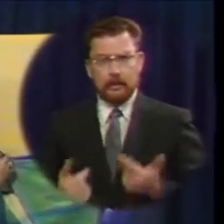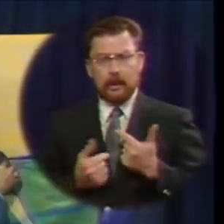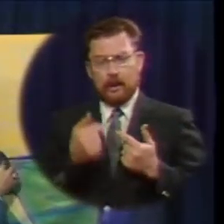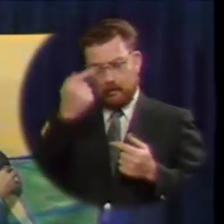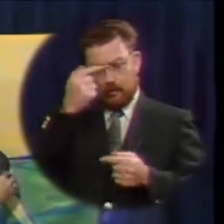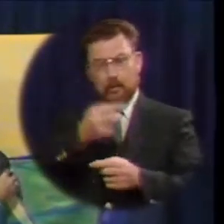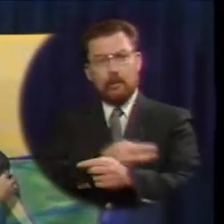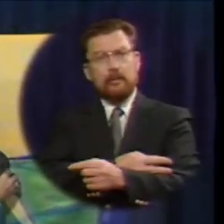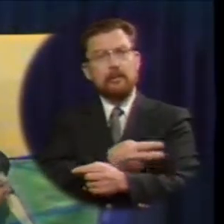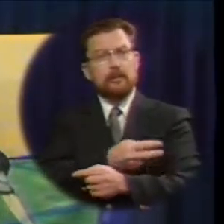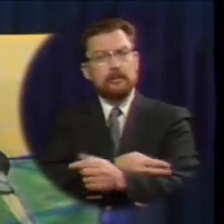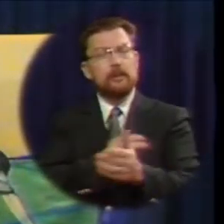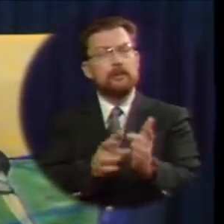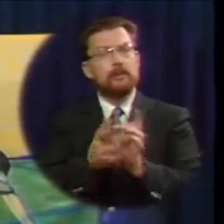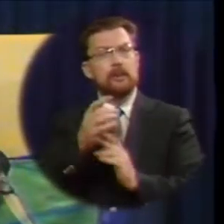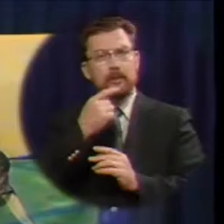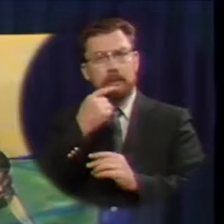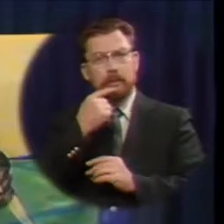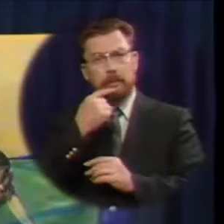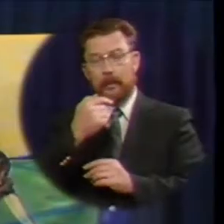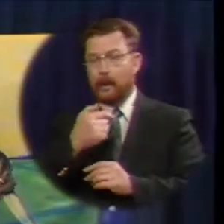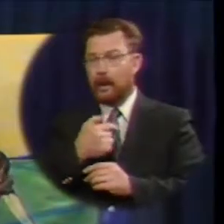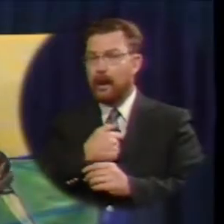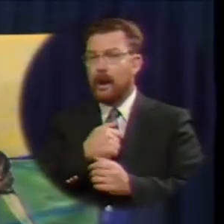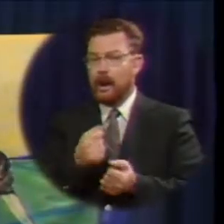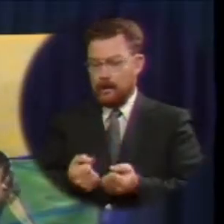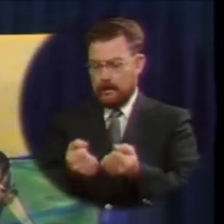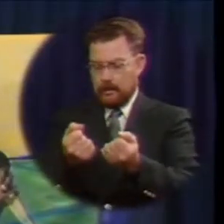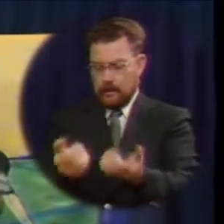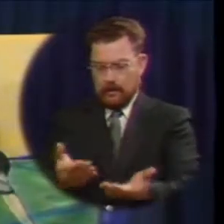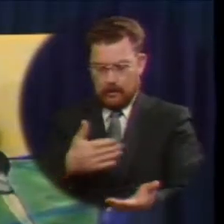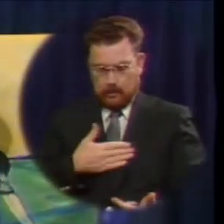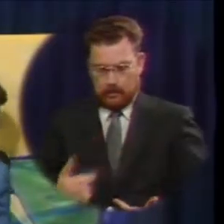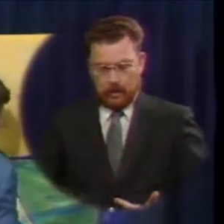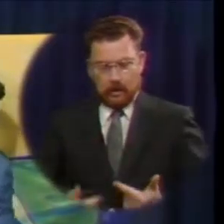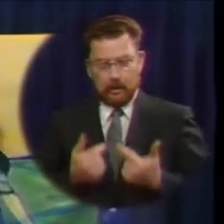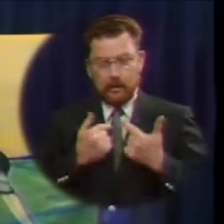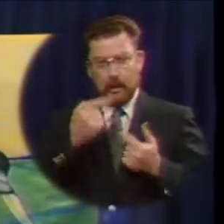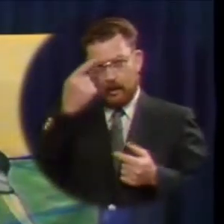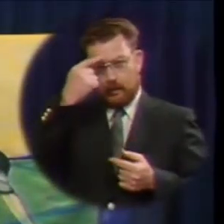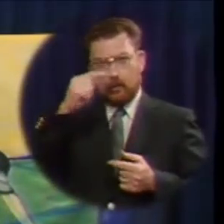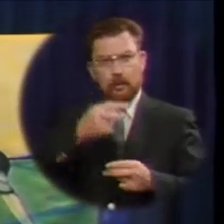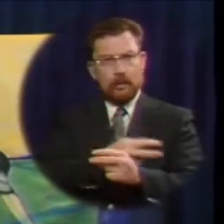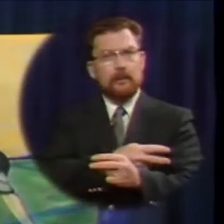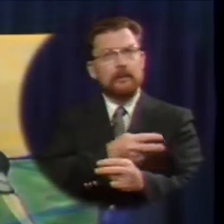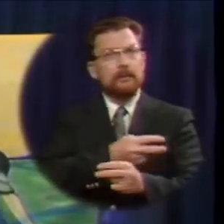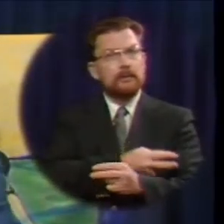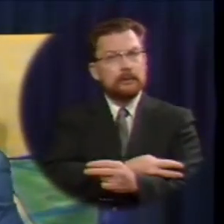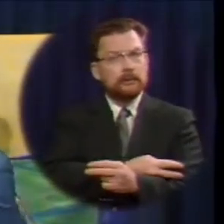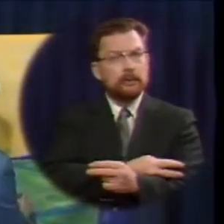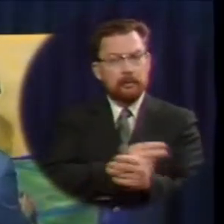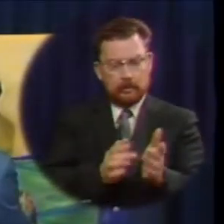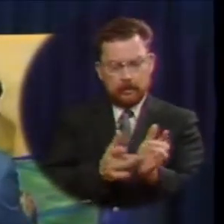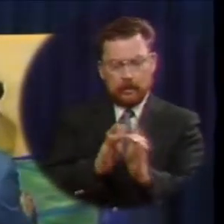jesus said i lay down my life for the sheep the bible says